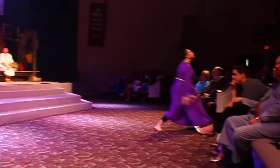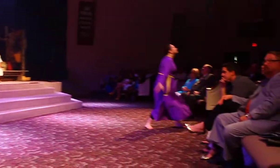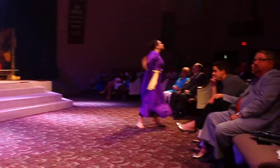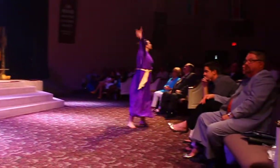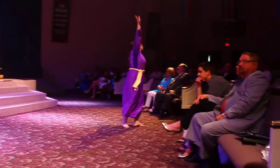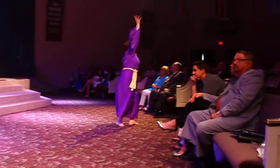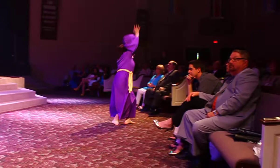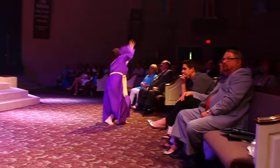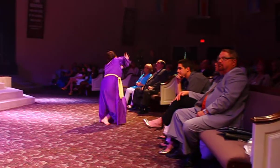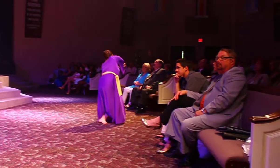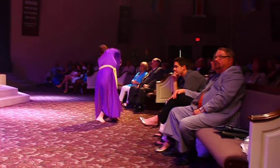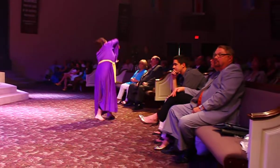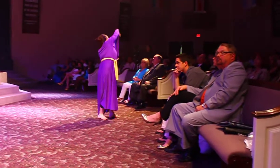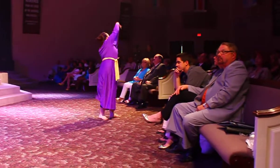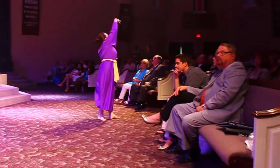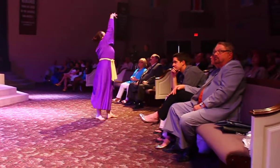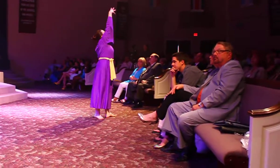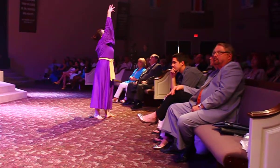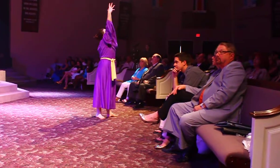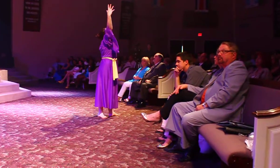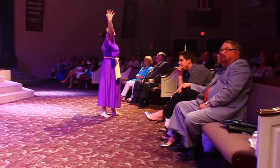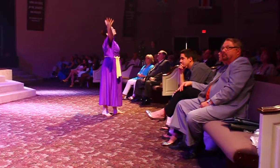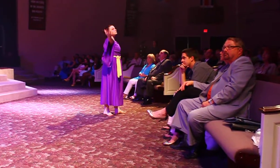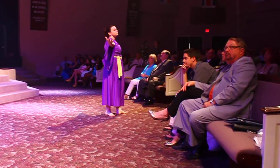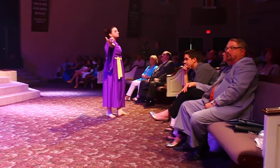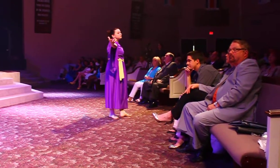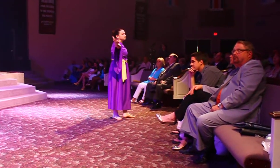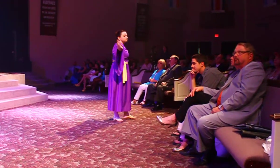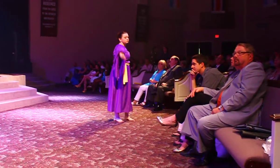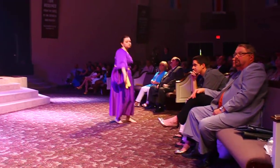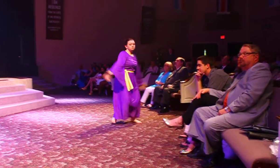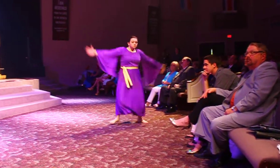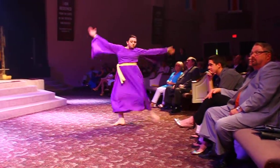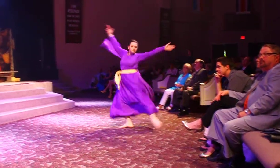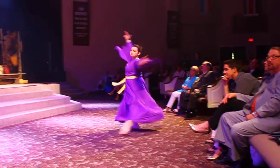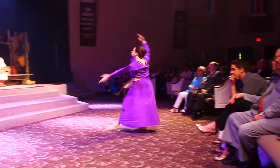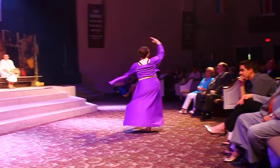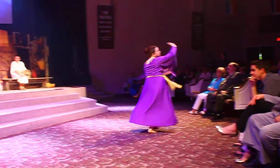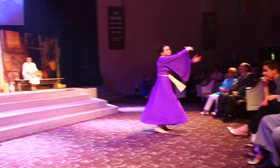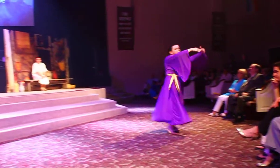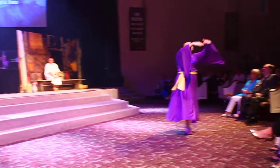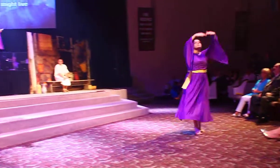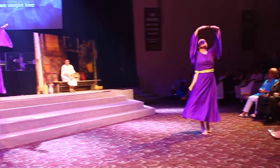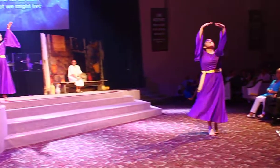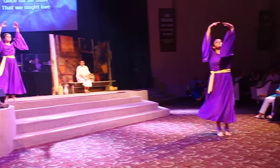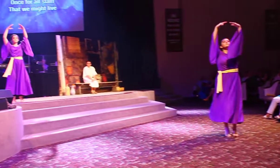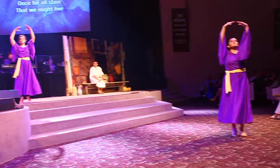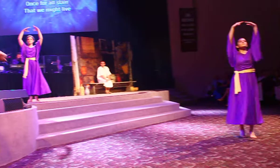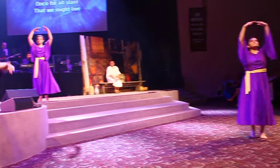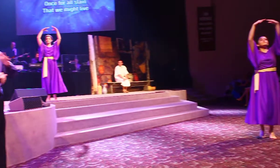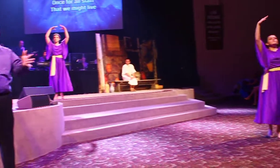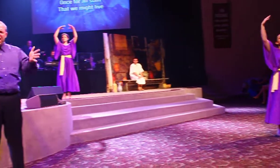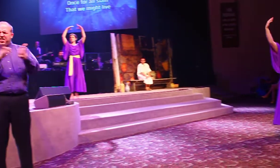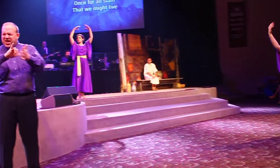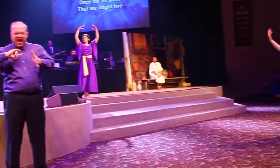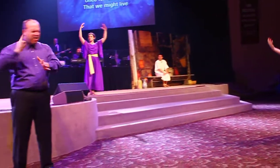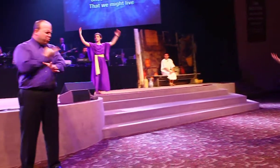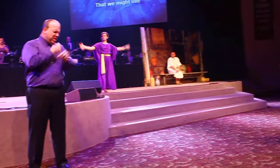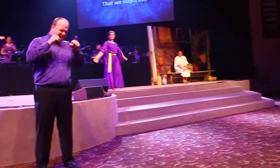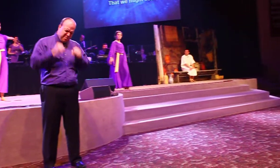takes our sin Once for all the pain that we